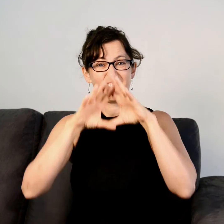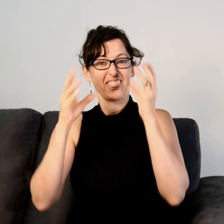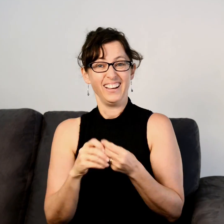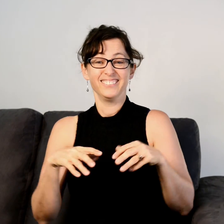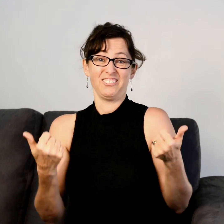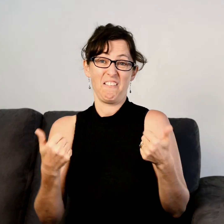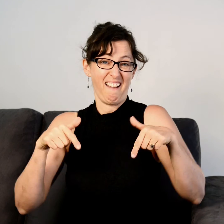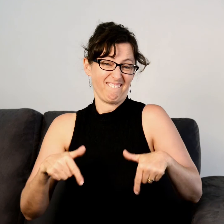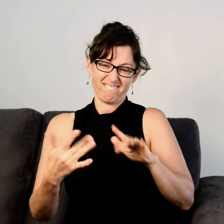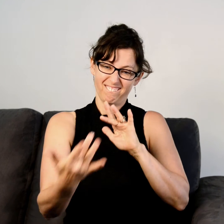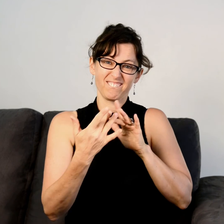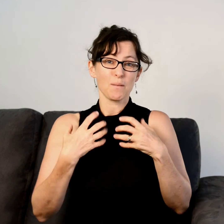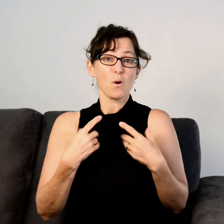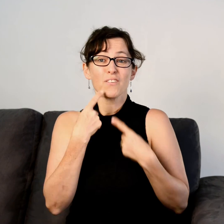You are welcome to contact us for more information.